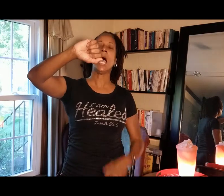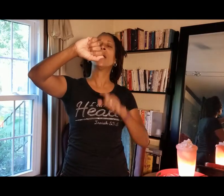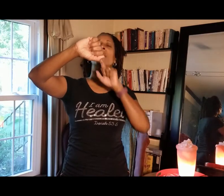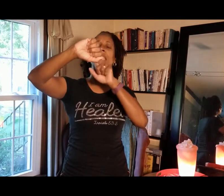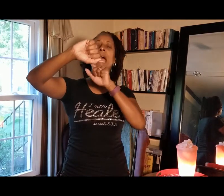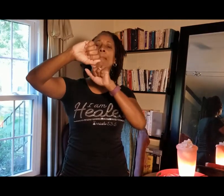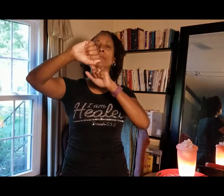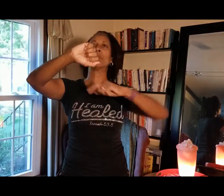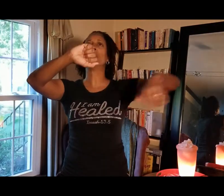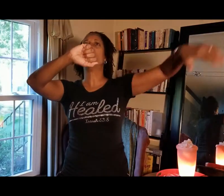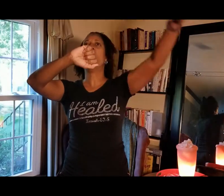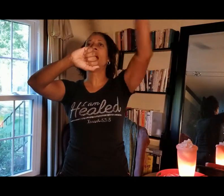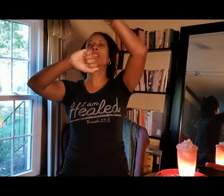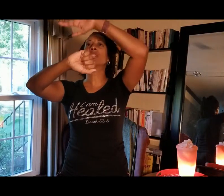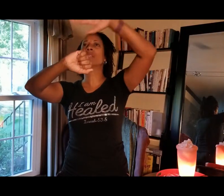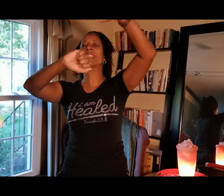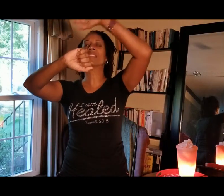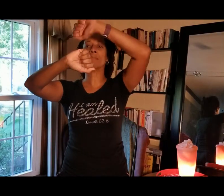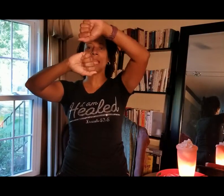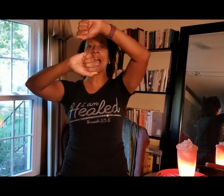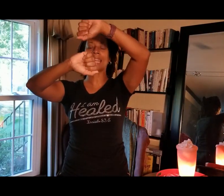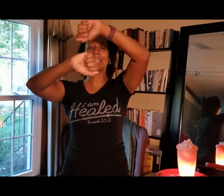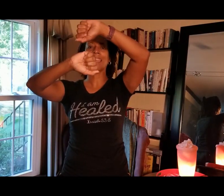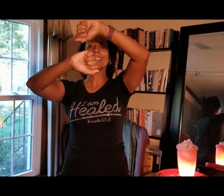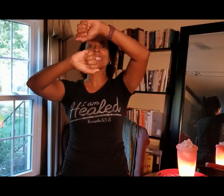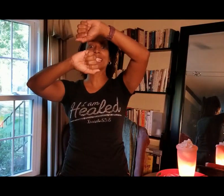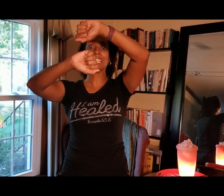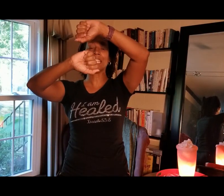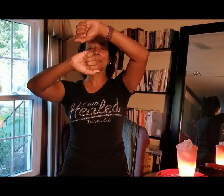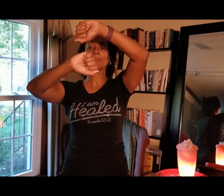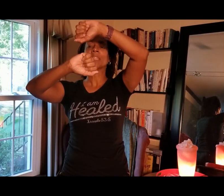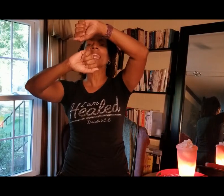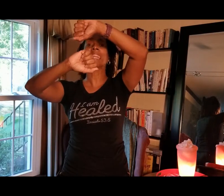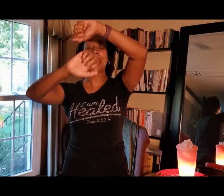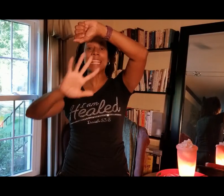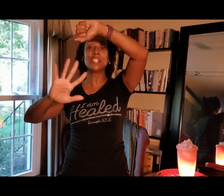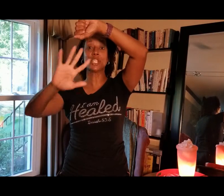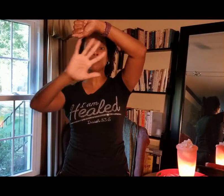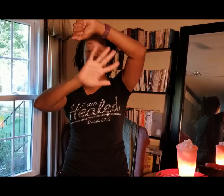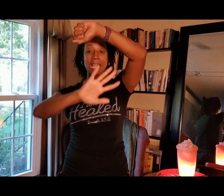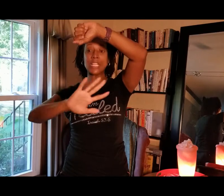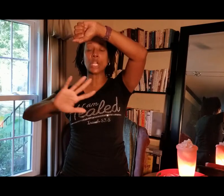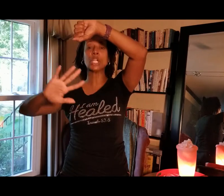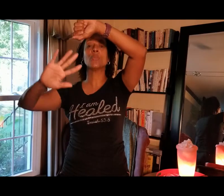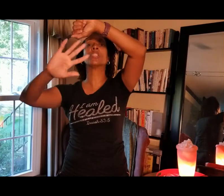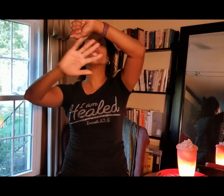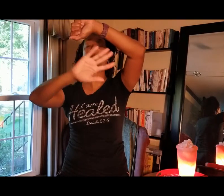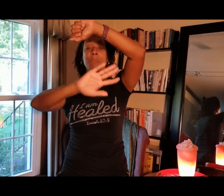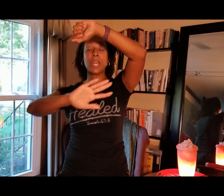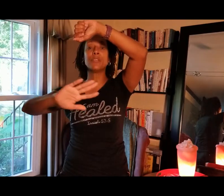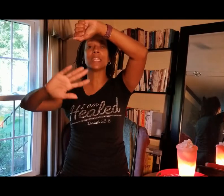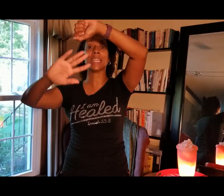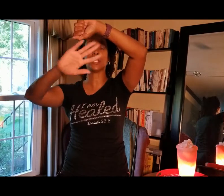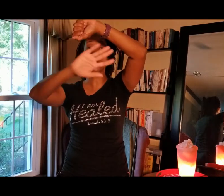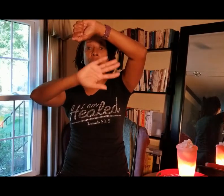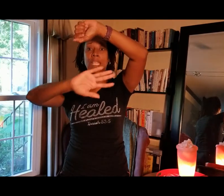the capital underneath underneath the black sea in Asia minor, which is modern day Turkey